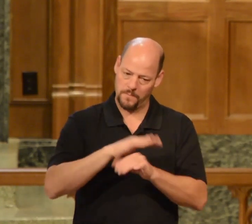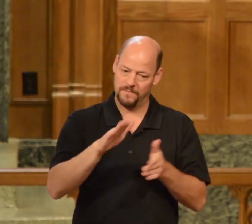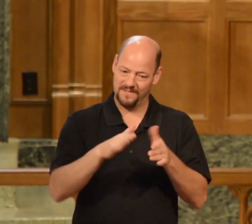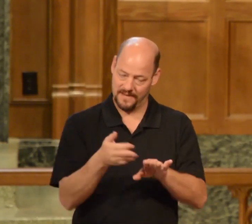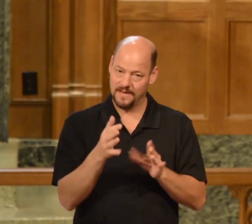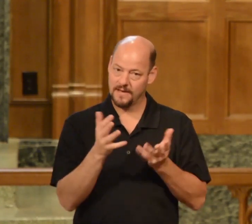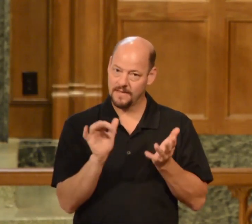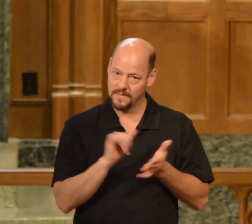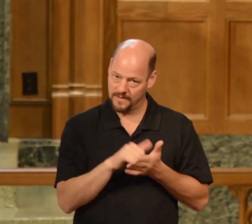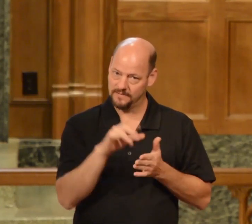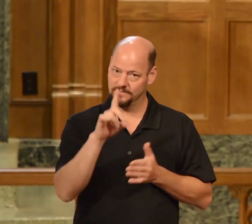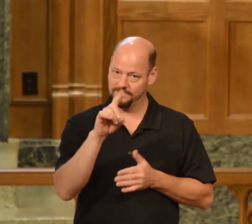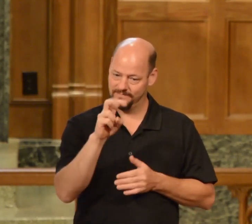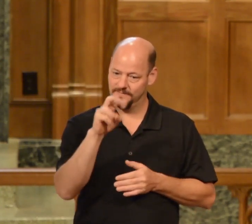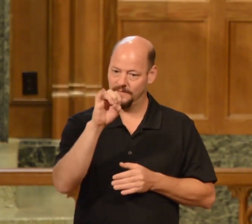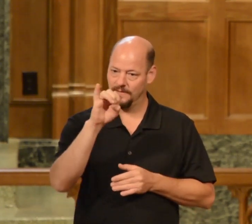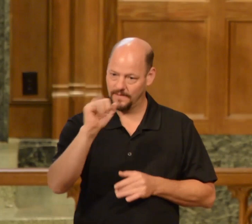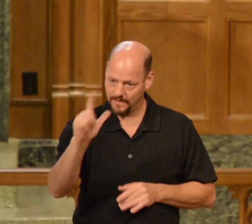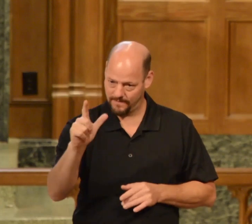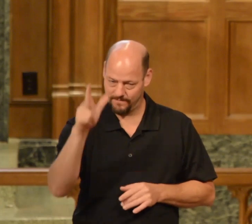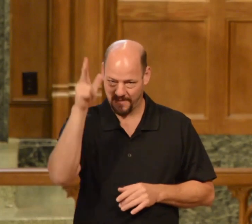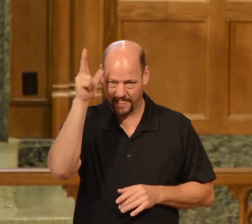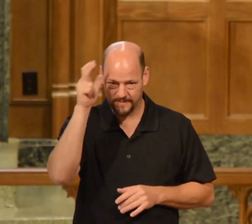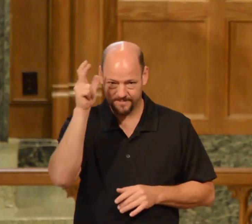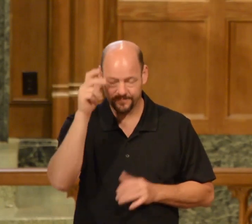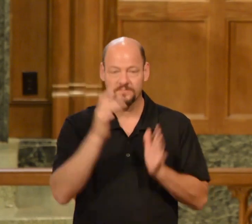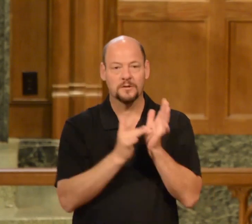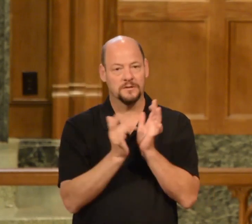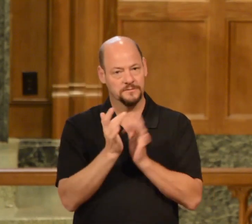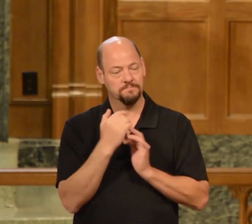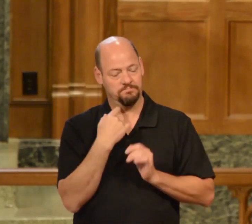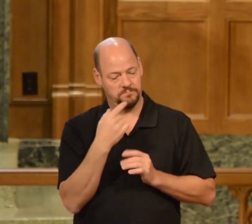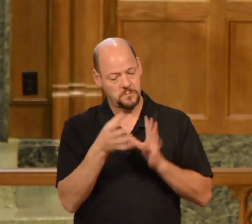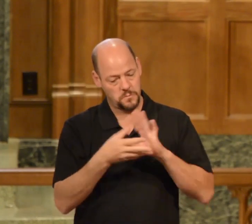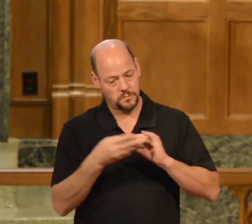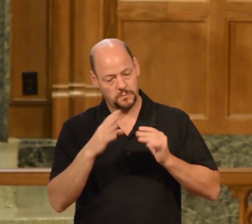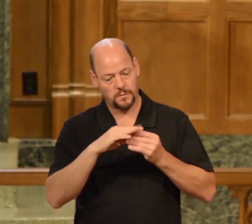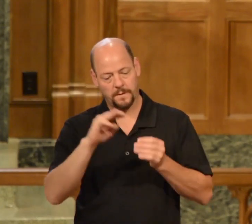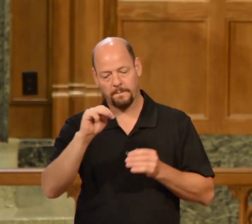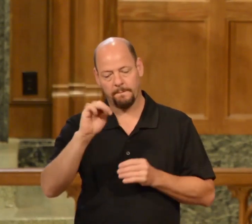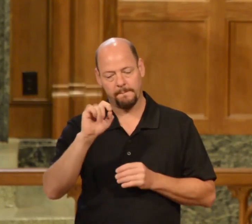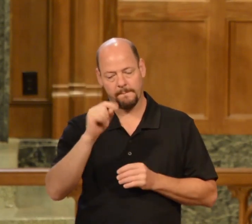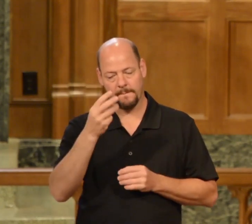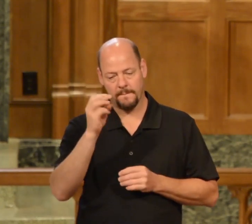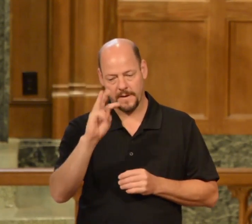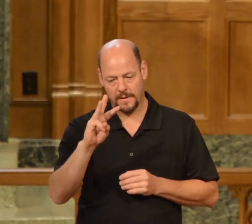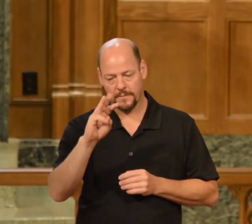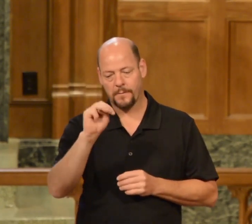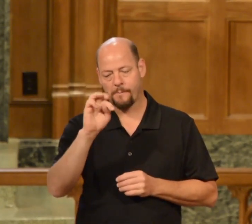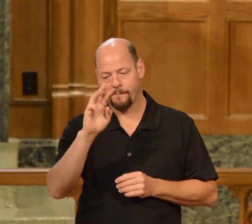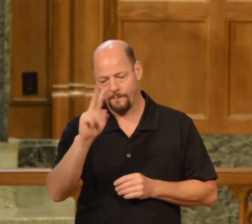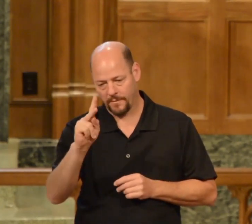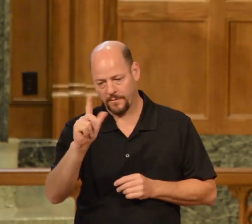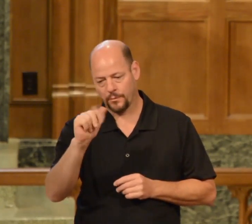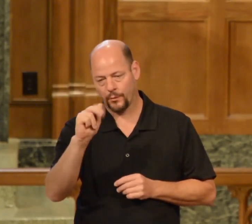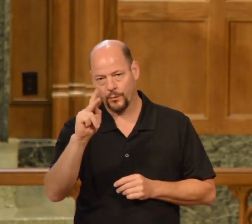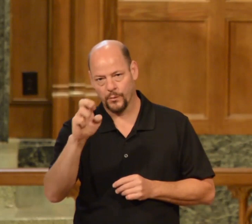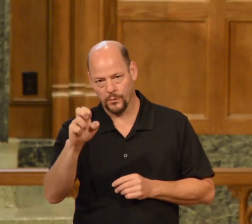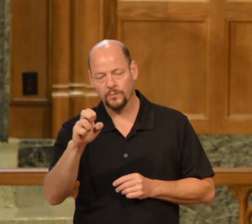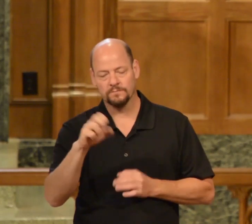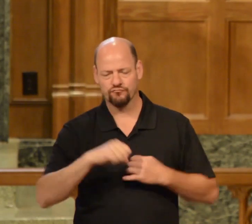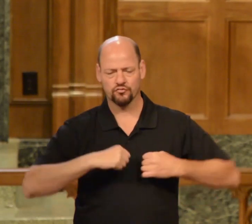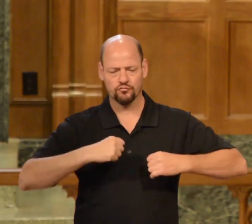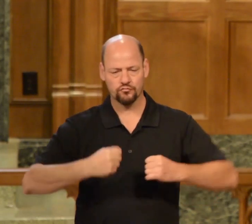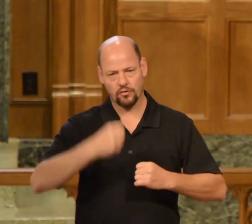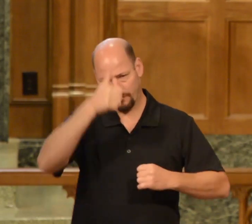tells the story in Matthew and Mark and Luke. He tells the parable of the strong man. He says, when a strong man,